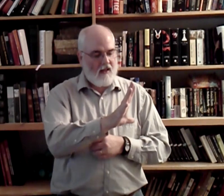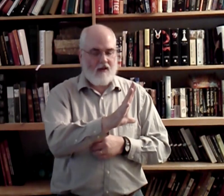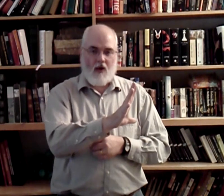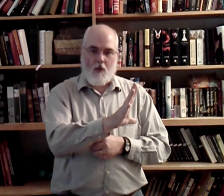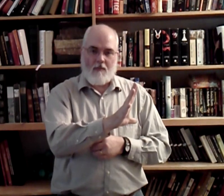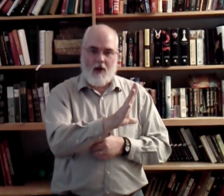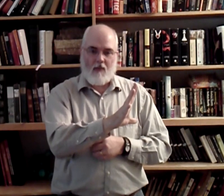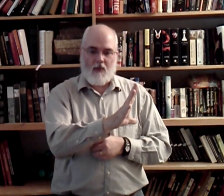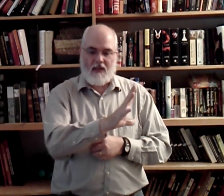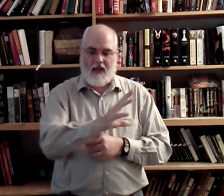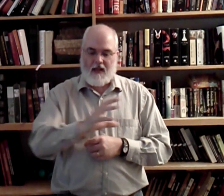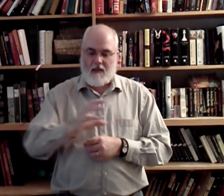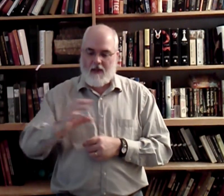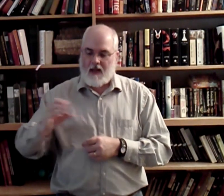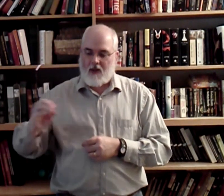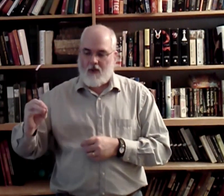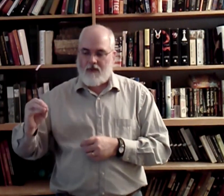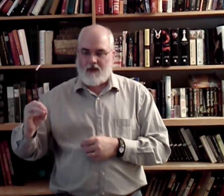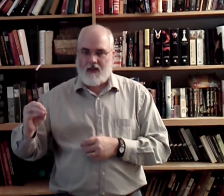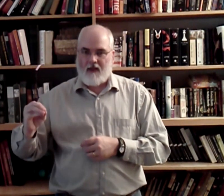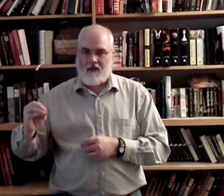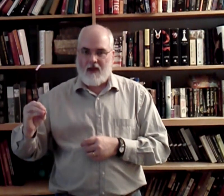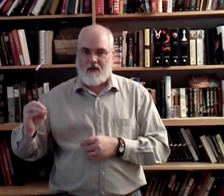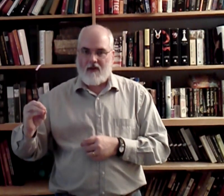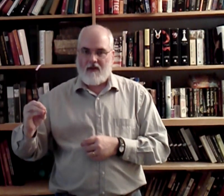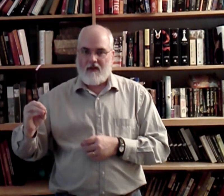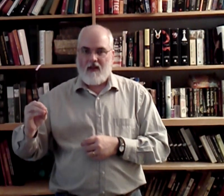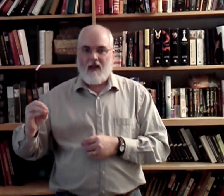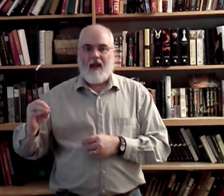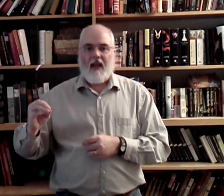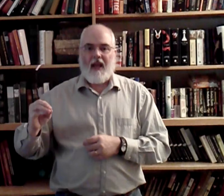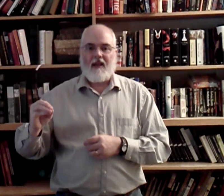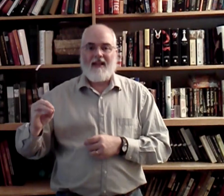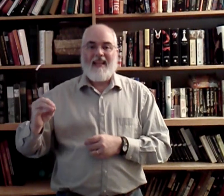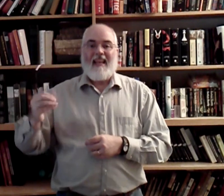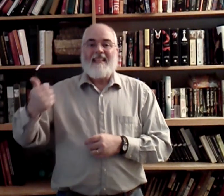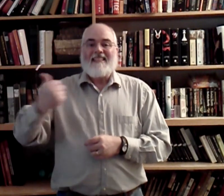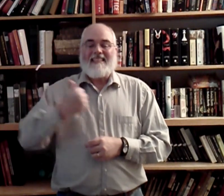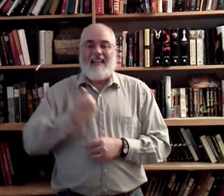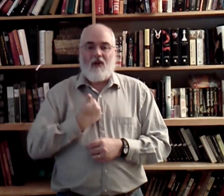Open palm on one side, coming down to all fingers together on the other. And. Self.